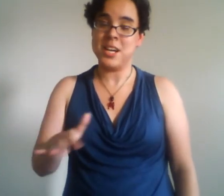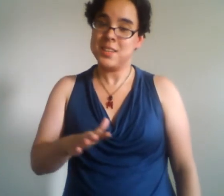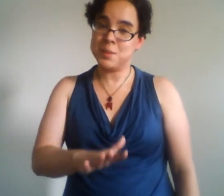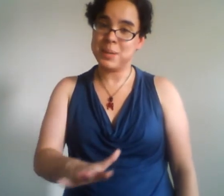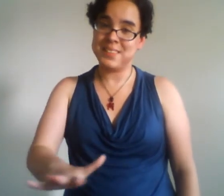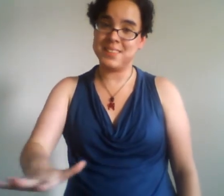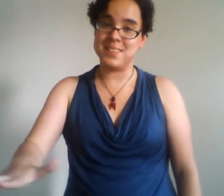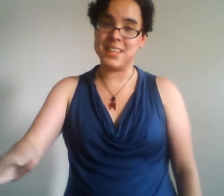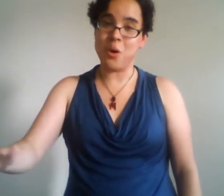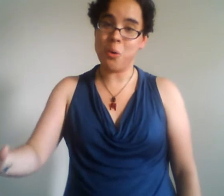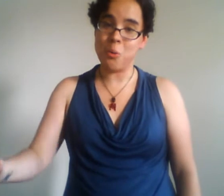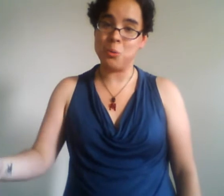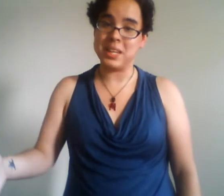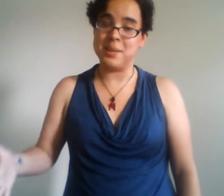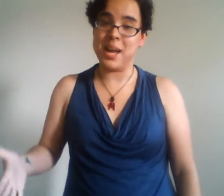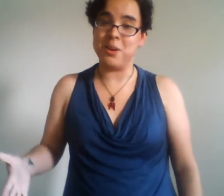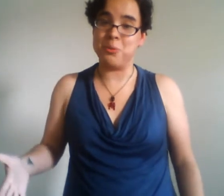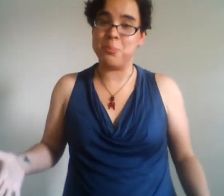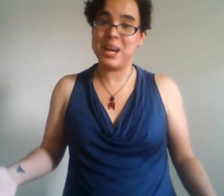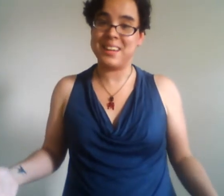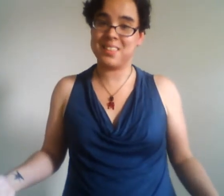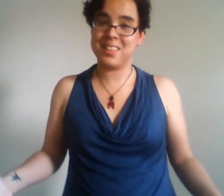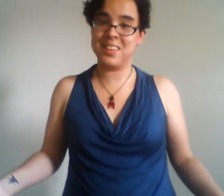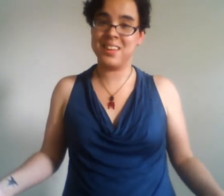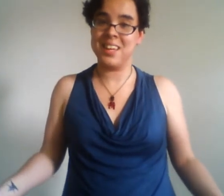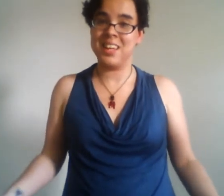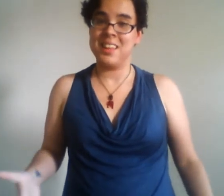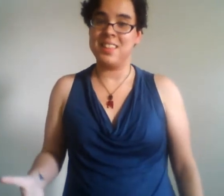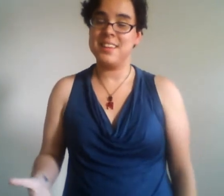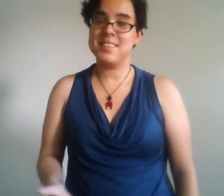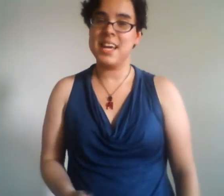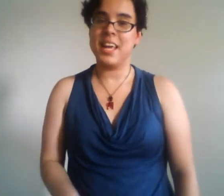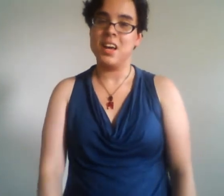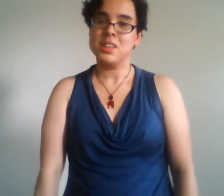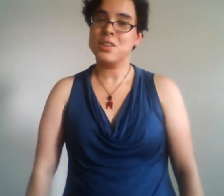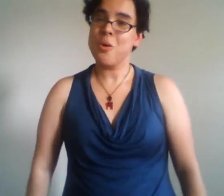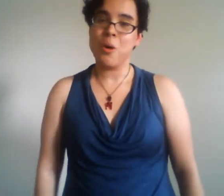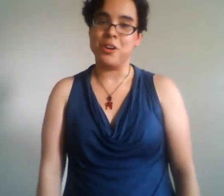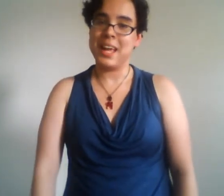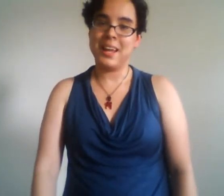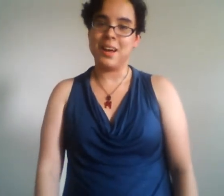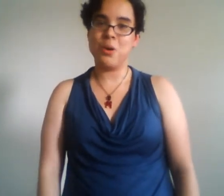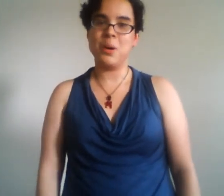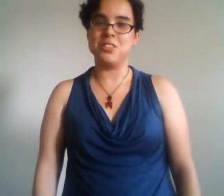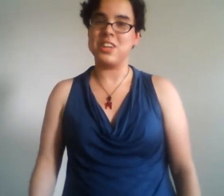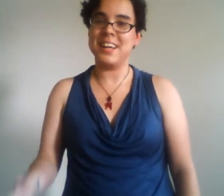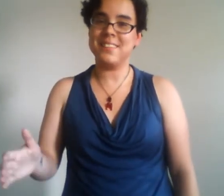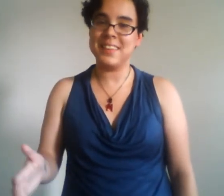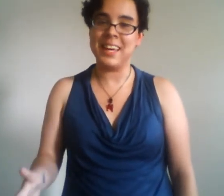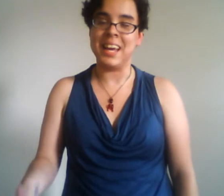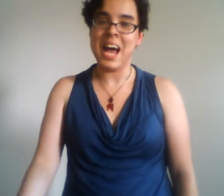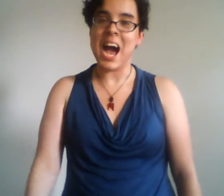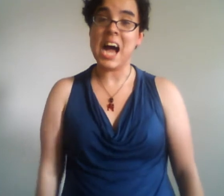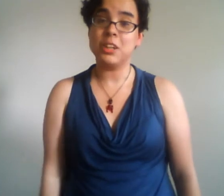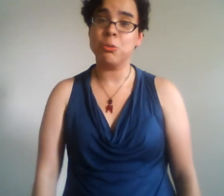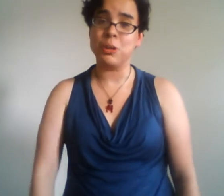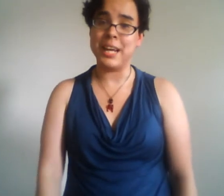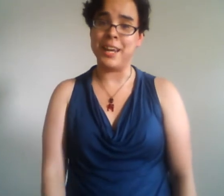space to stick a hold in my own breath they say saltwater cannot quench I say I crave